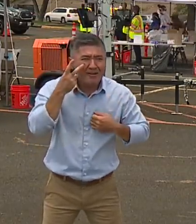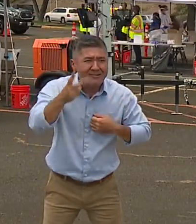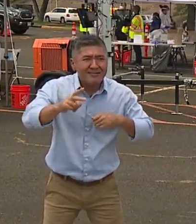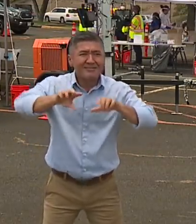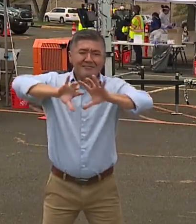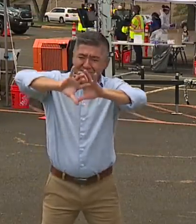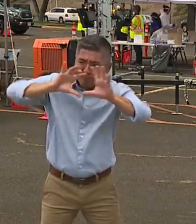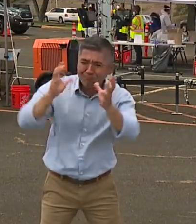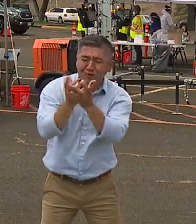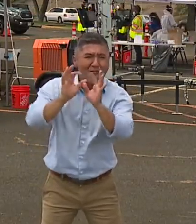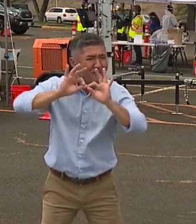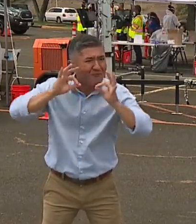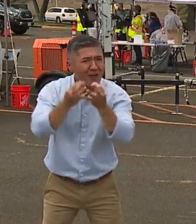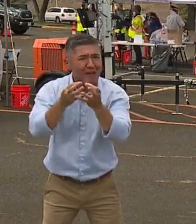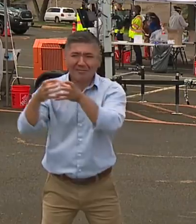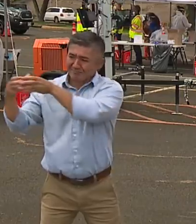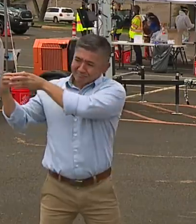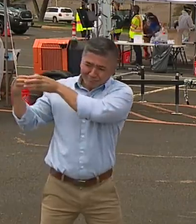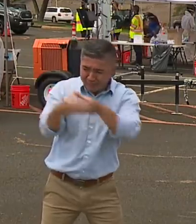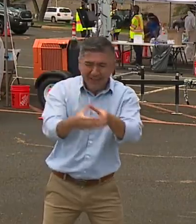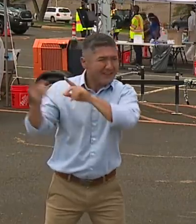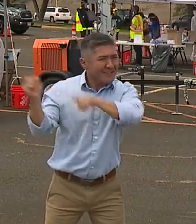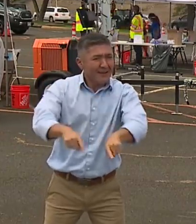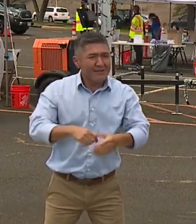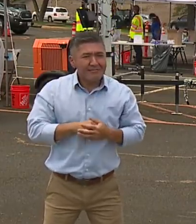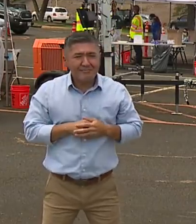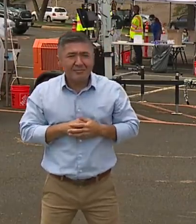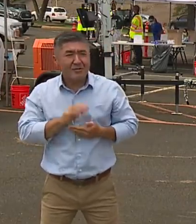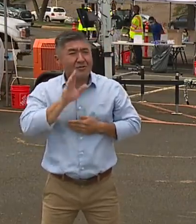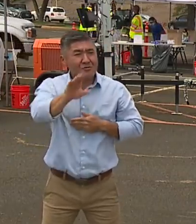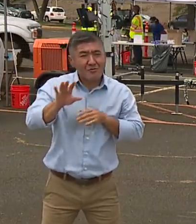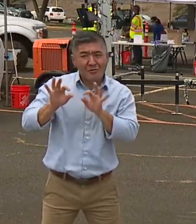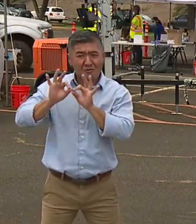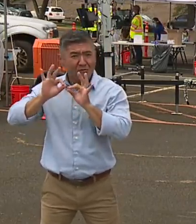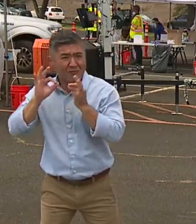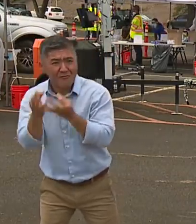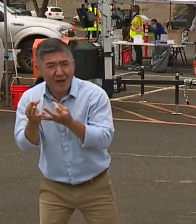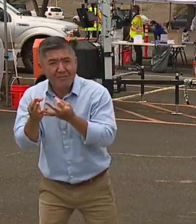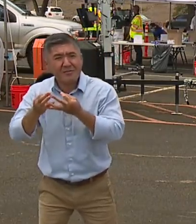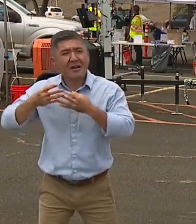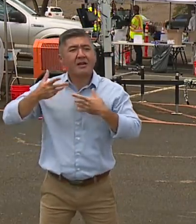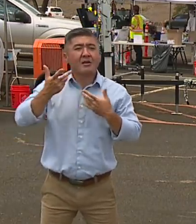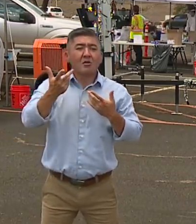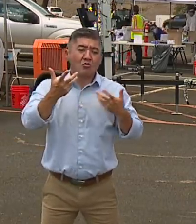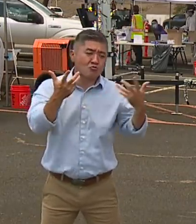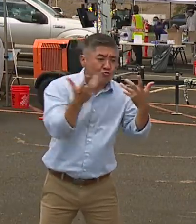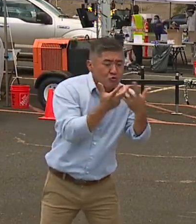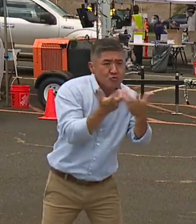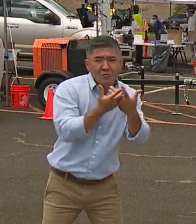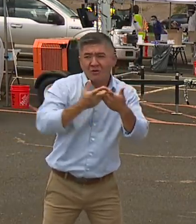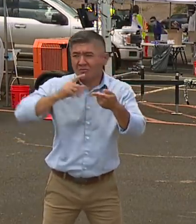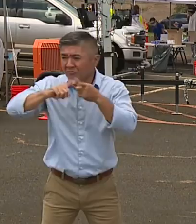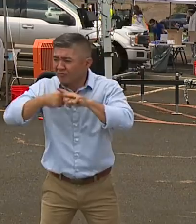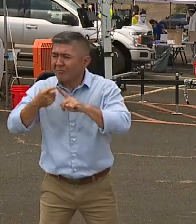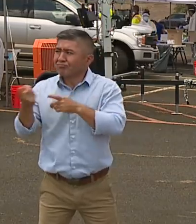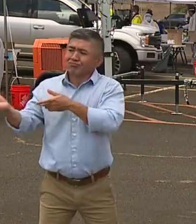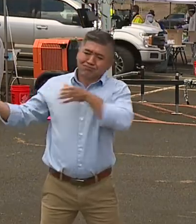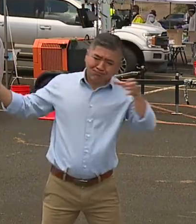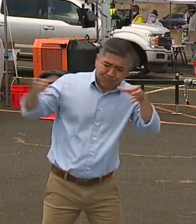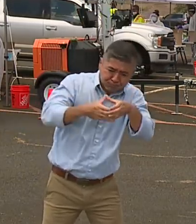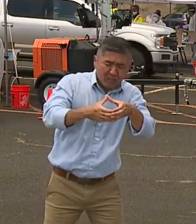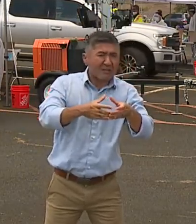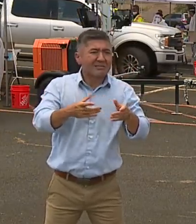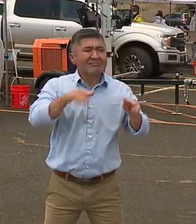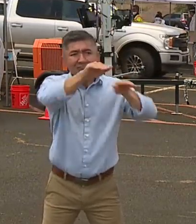your bubble, whether it's your blood relatives, your Ohana, or your roommates. Please come, all of you,